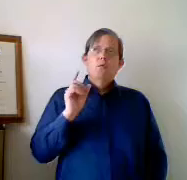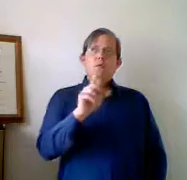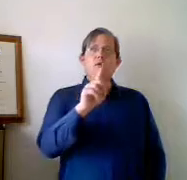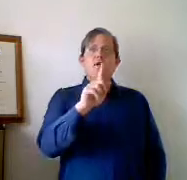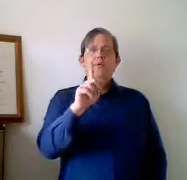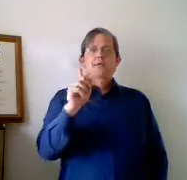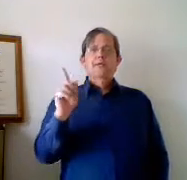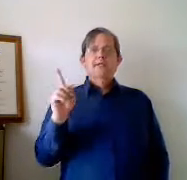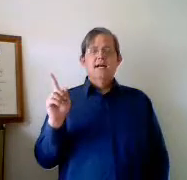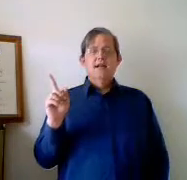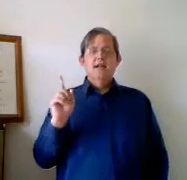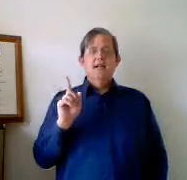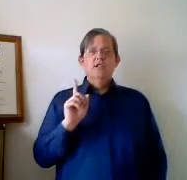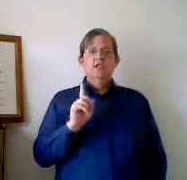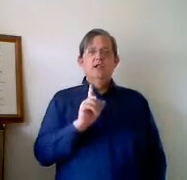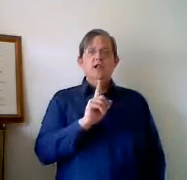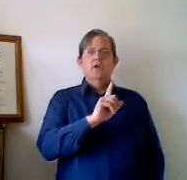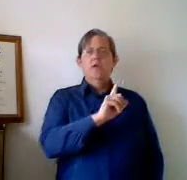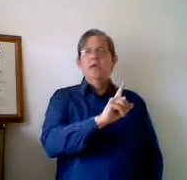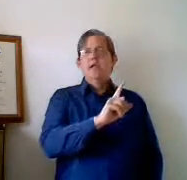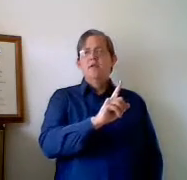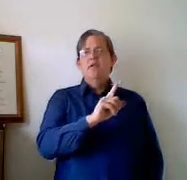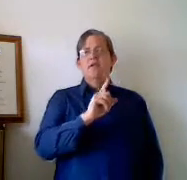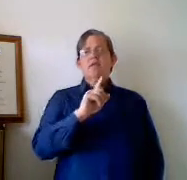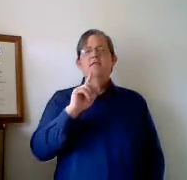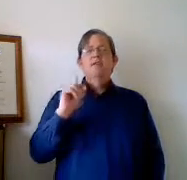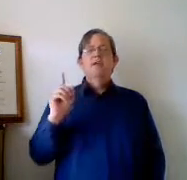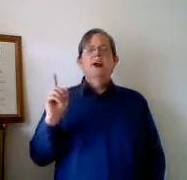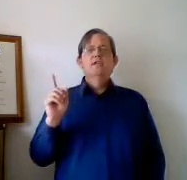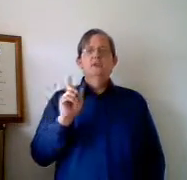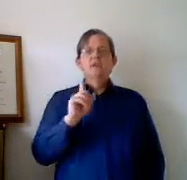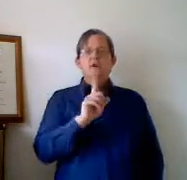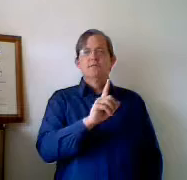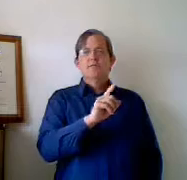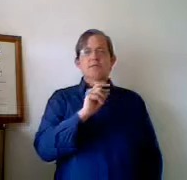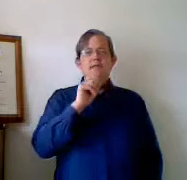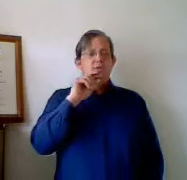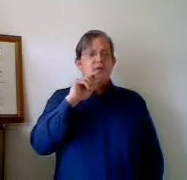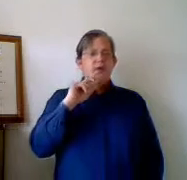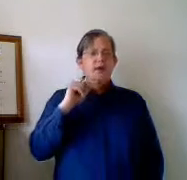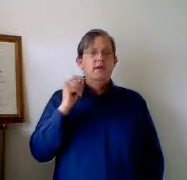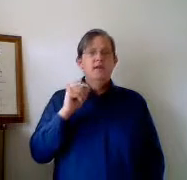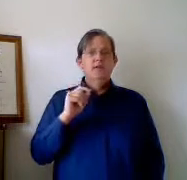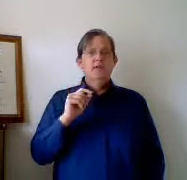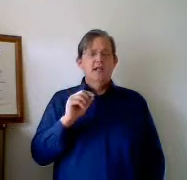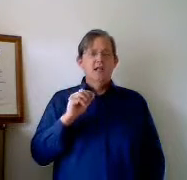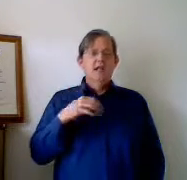When we go through and assess our stages, we make sure that we have touched those points as we going into the conversation.